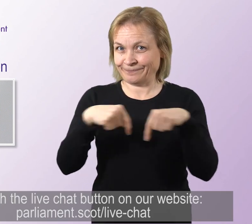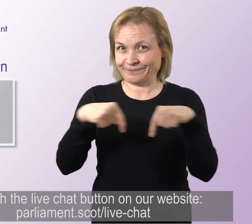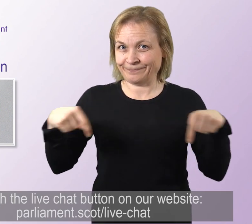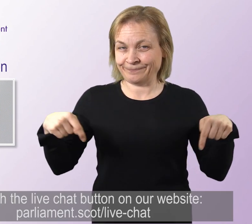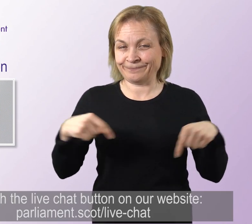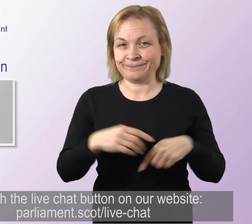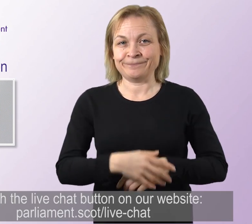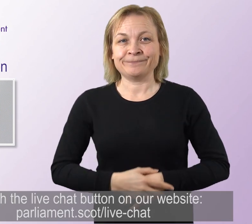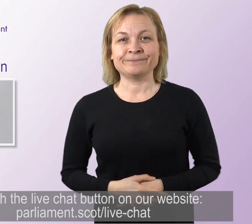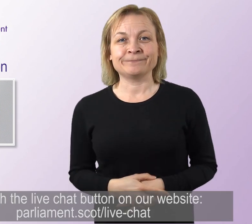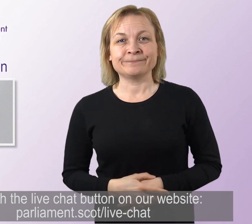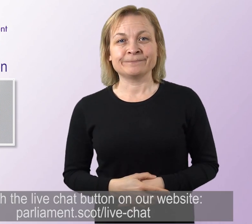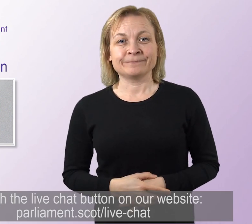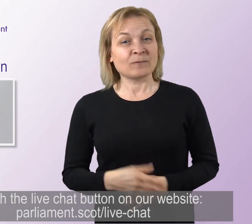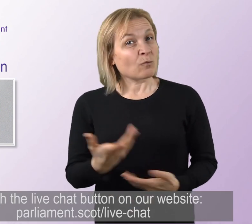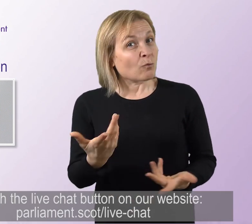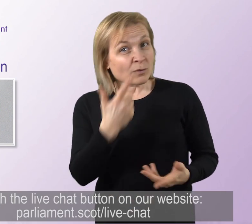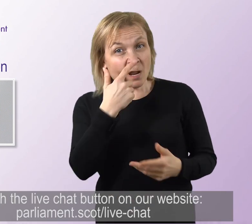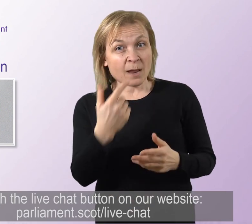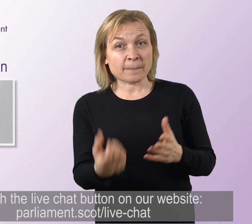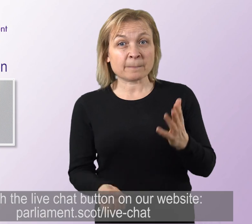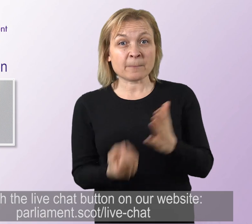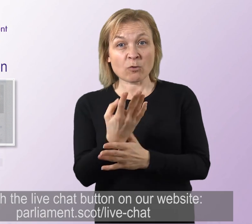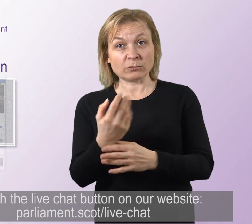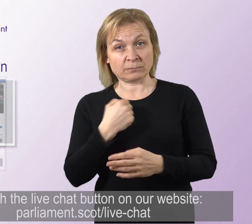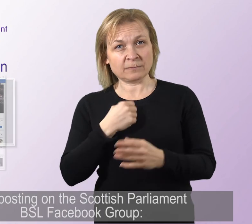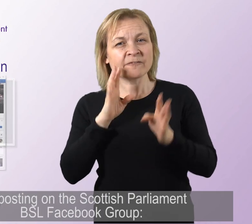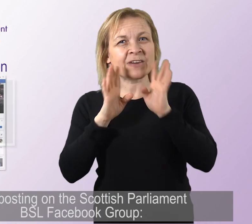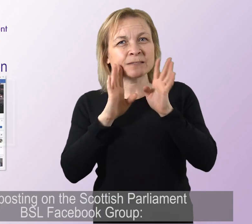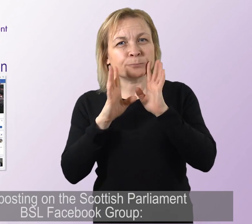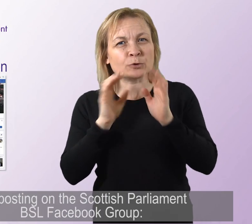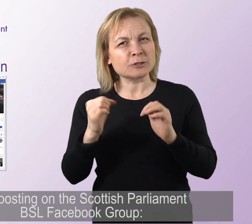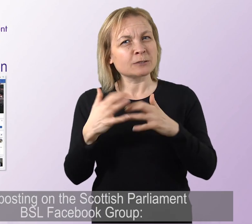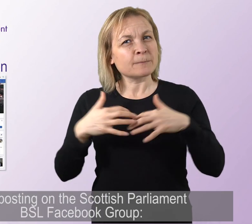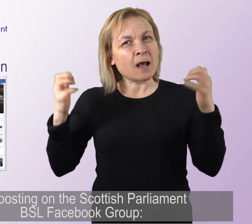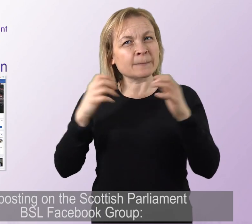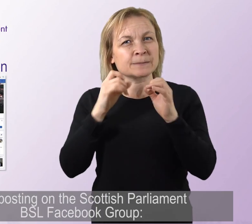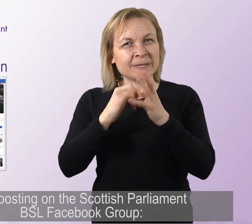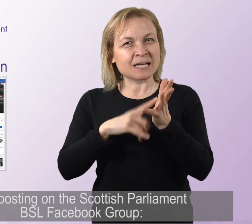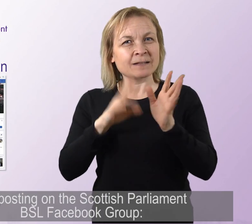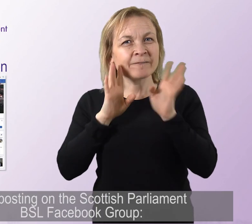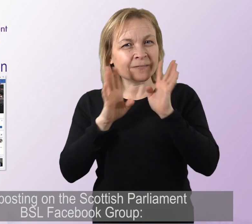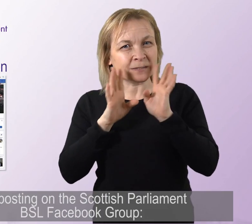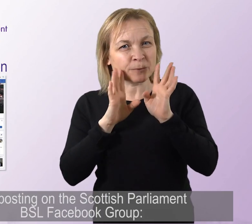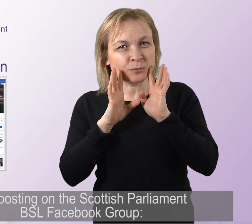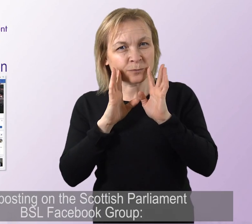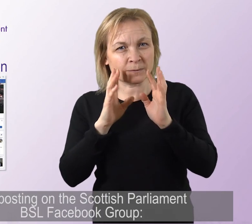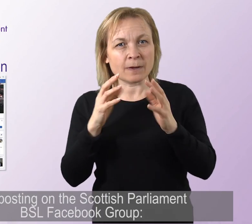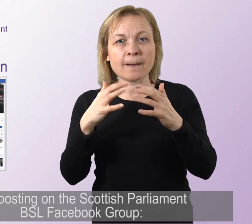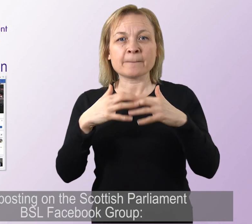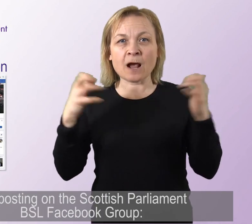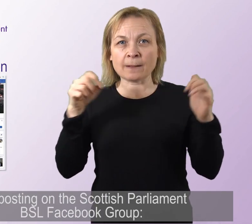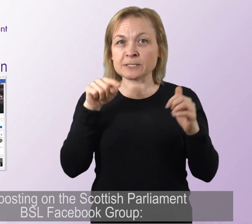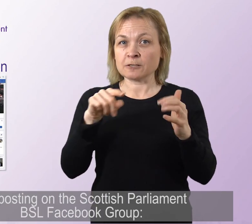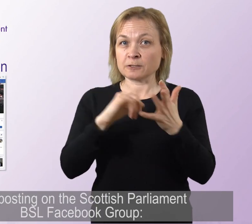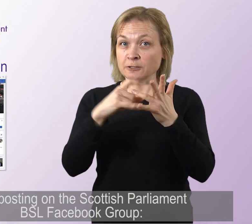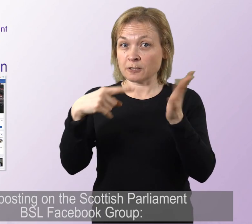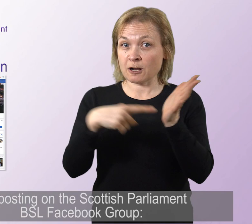Parliament slash live hyphen chat by posting on the Scottish Parliament BSL Facebook Group